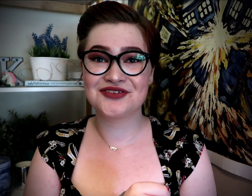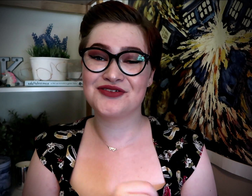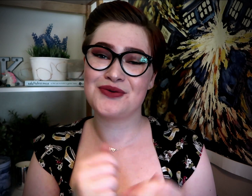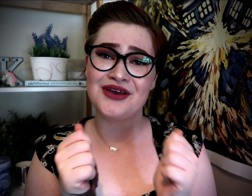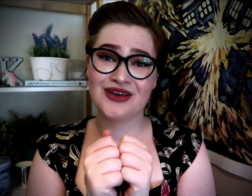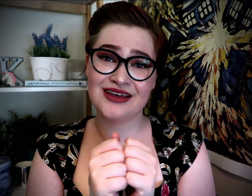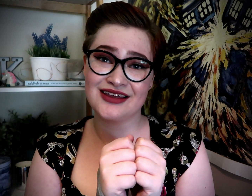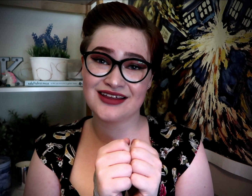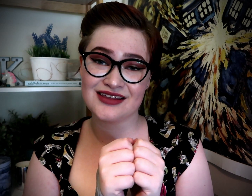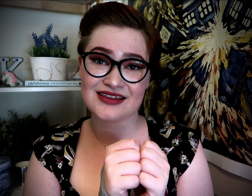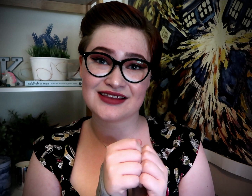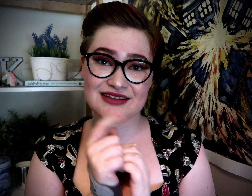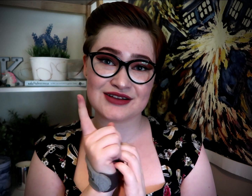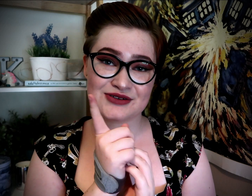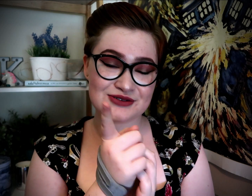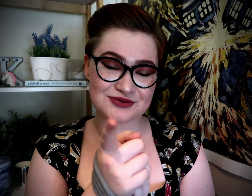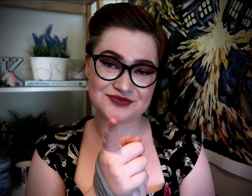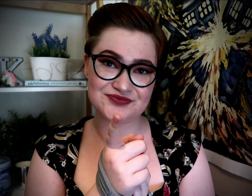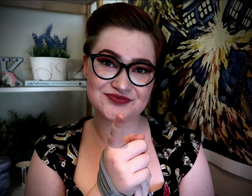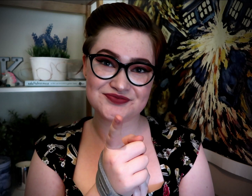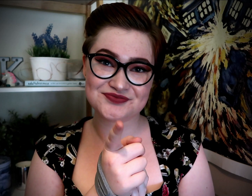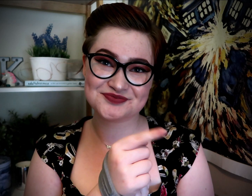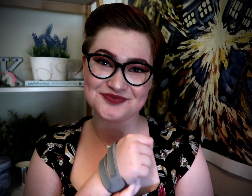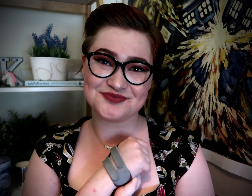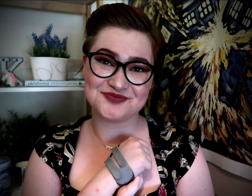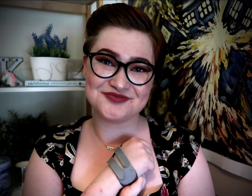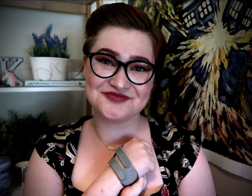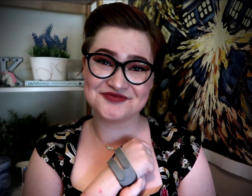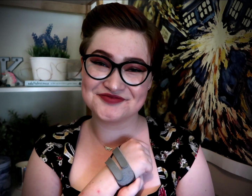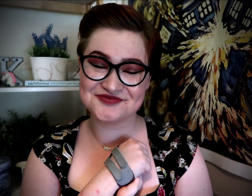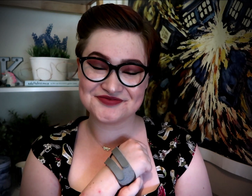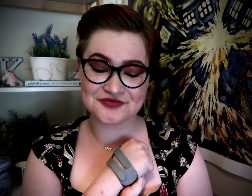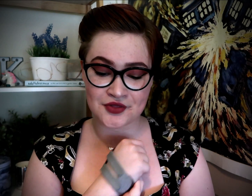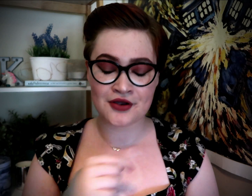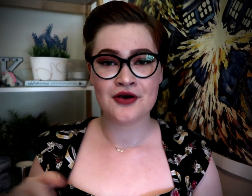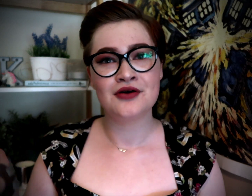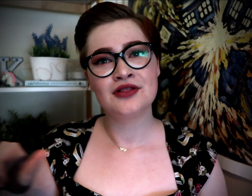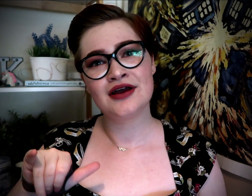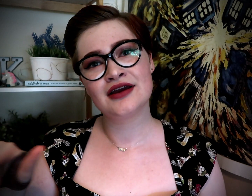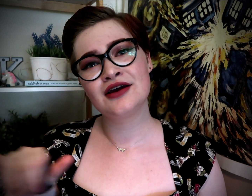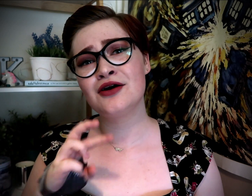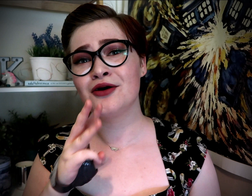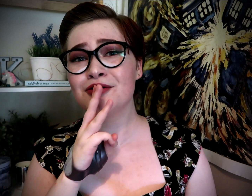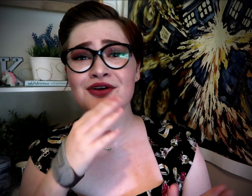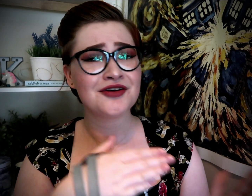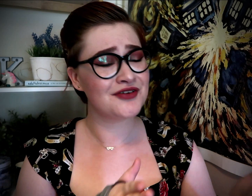with you Oh, like a river